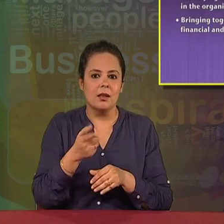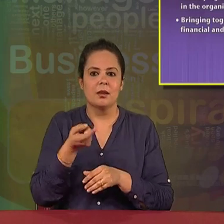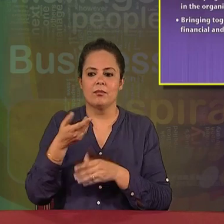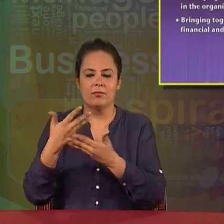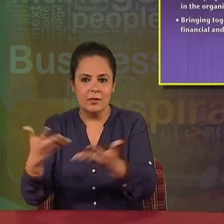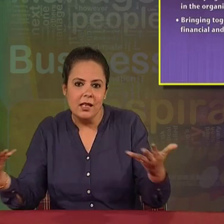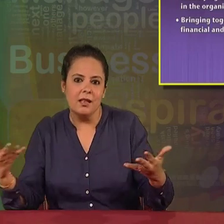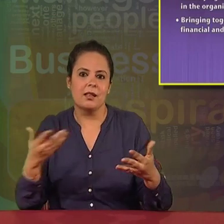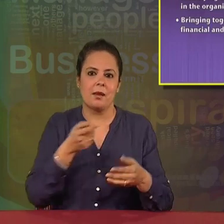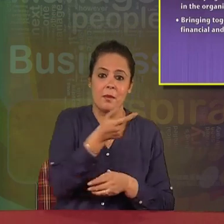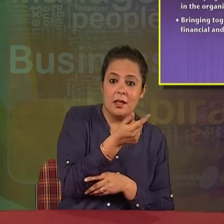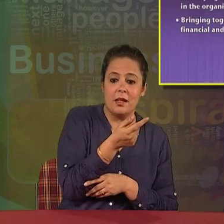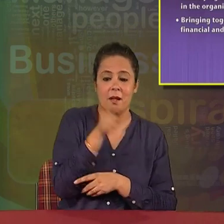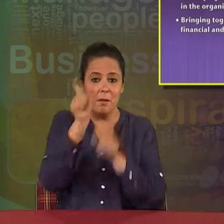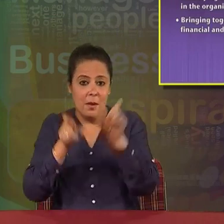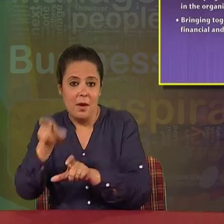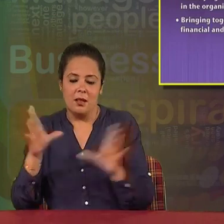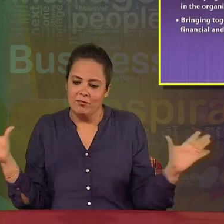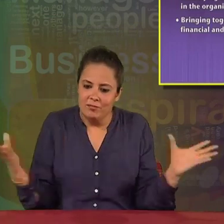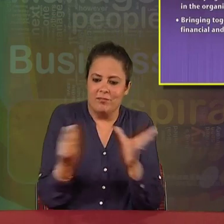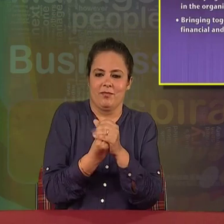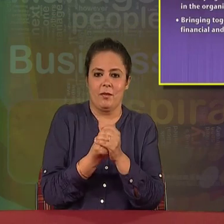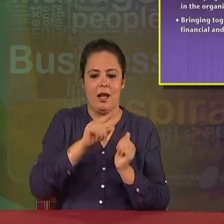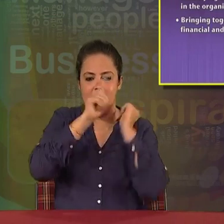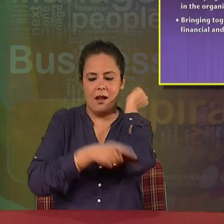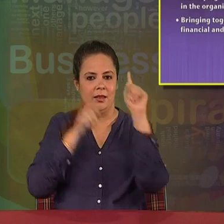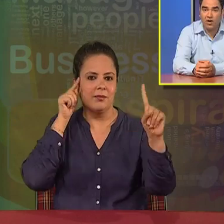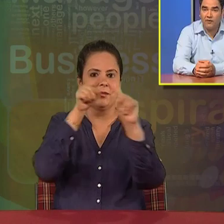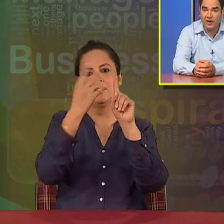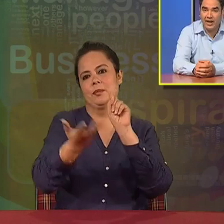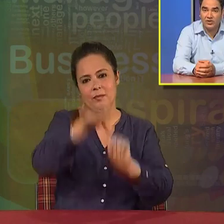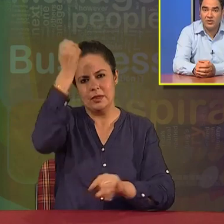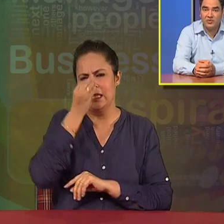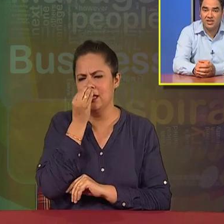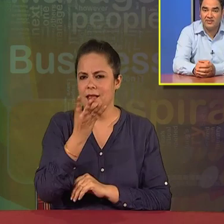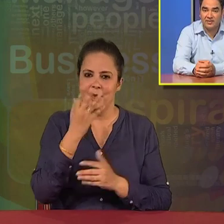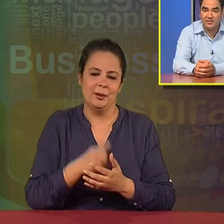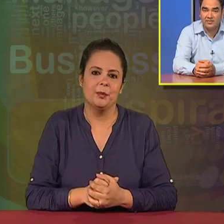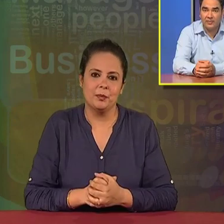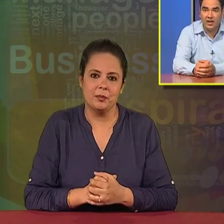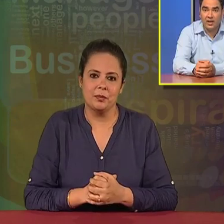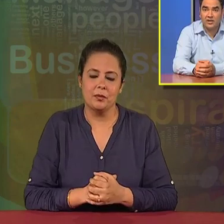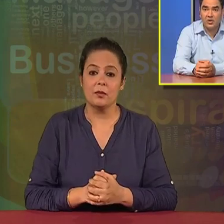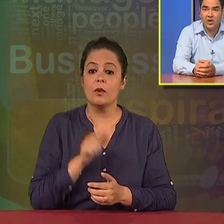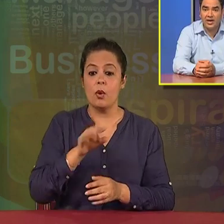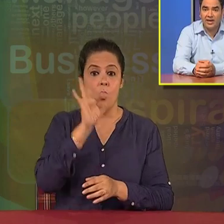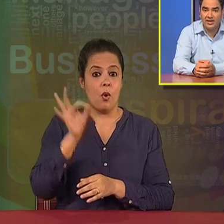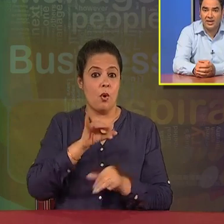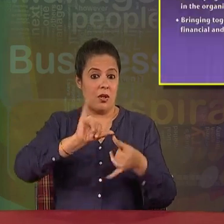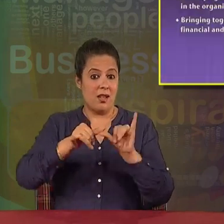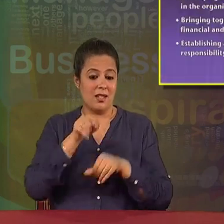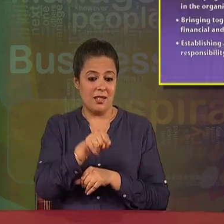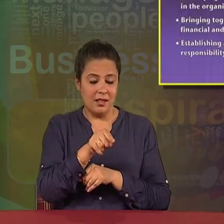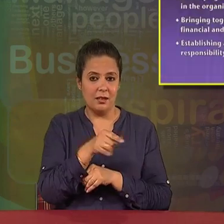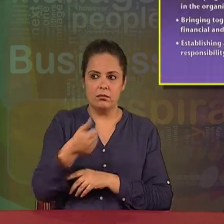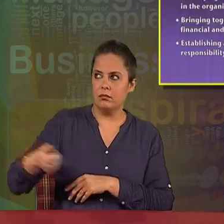financial, and human resources, which ultimately helps in the attainment of organizational objectives. It is only organizing,